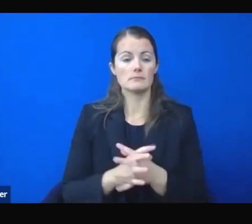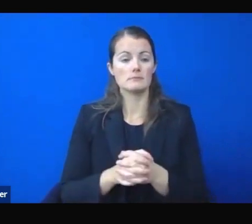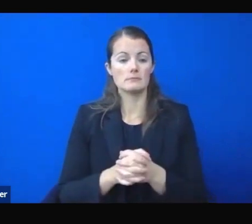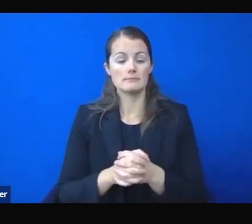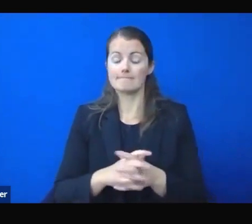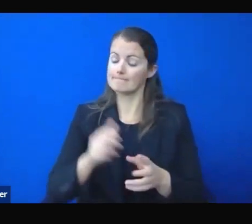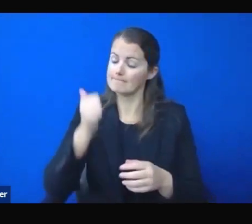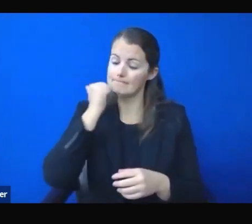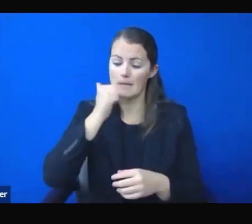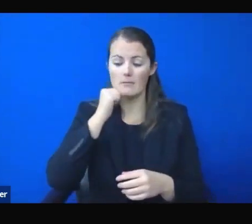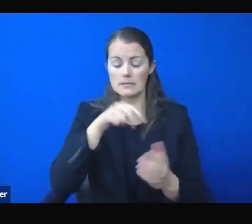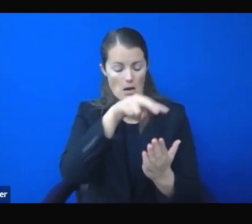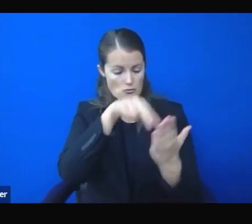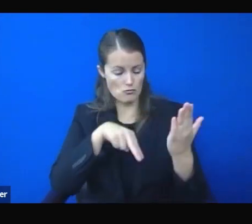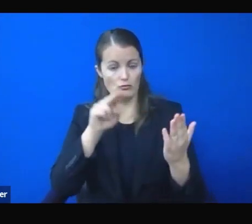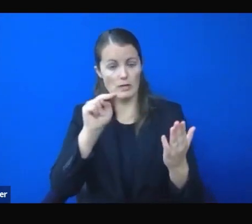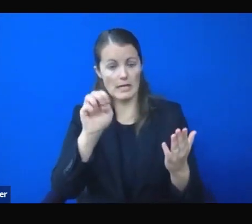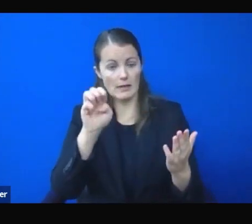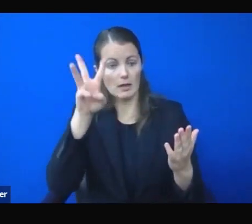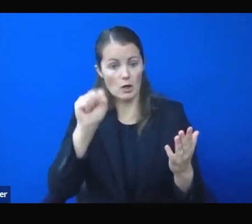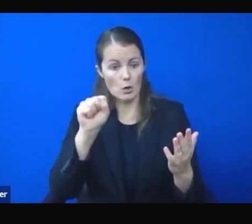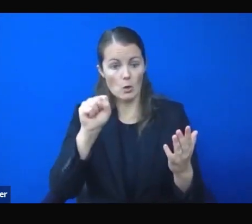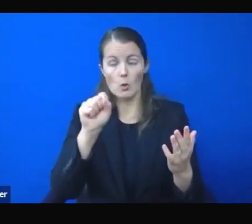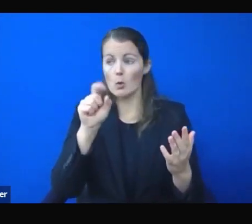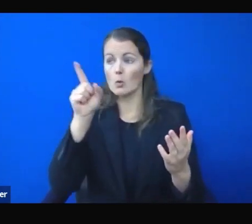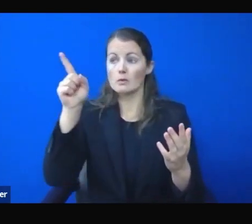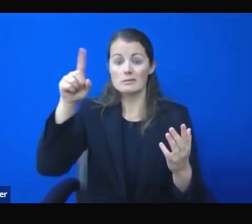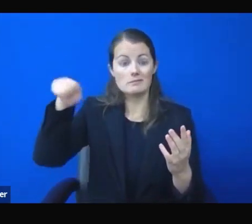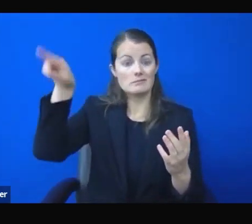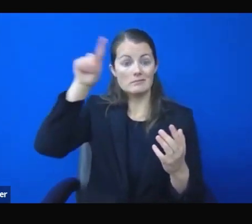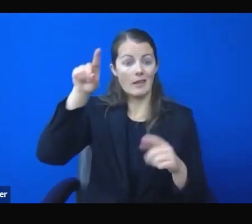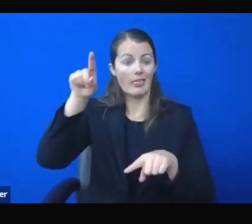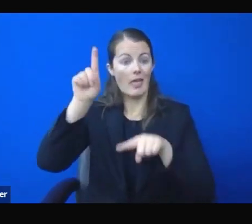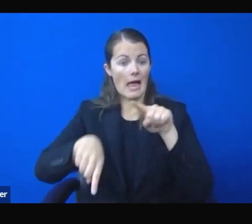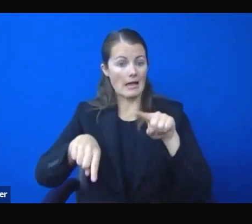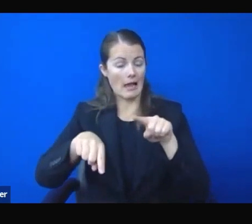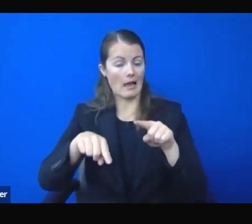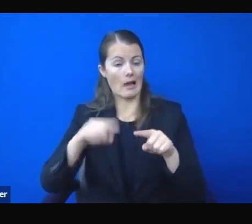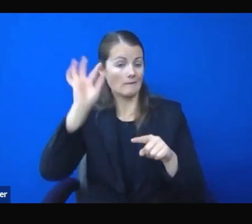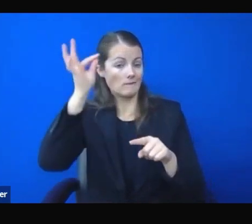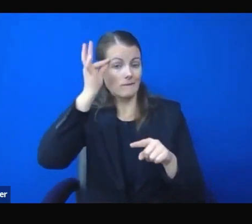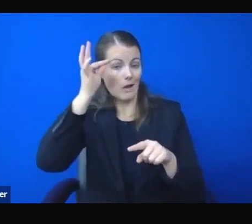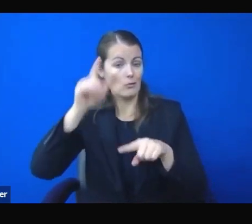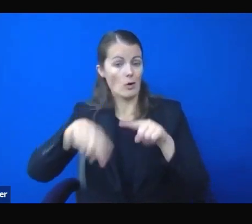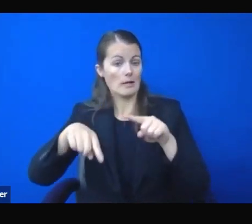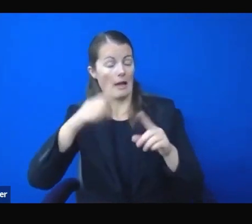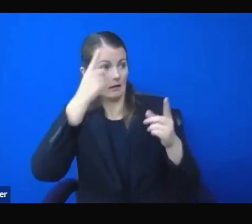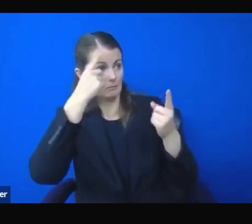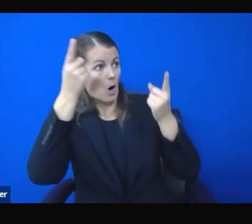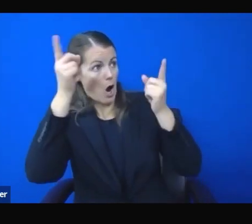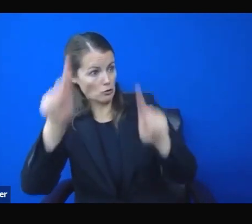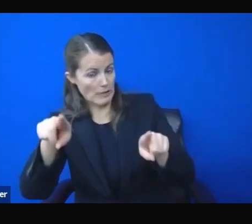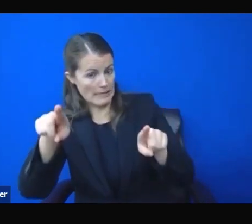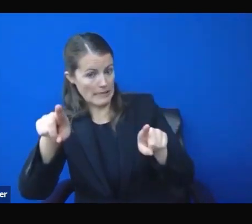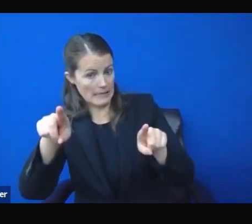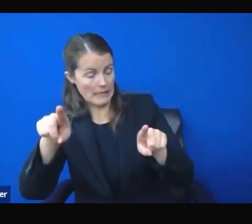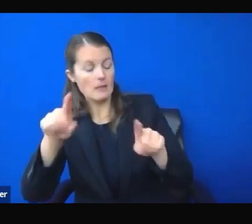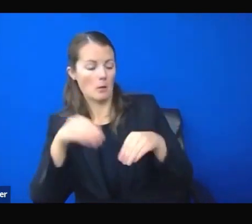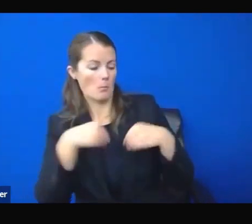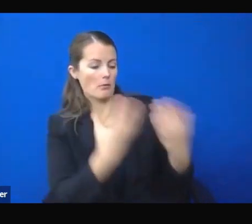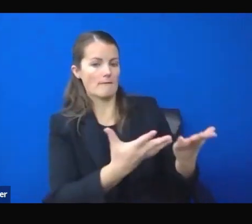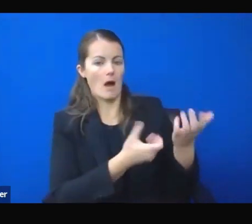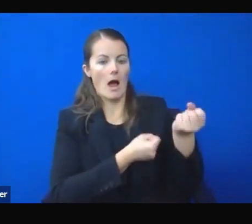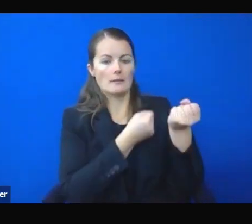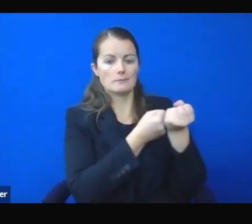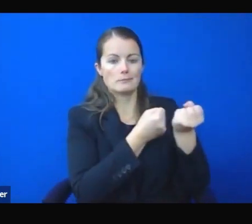Washington, D.C. aren't able to compromise on getting desperately needed funds to states. Because Republicans want